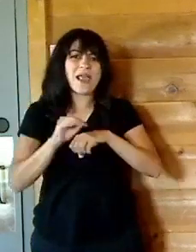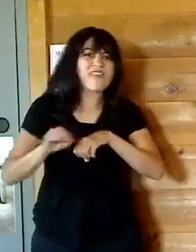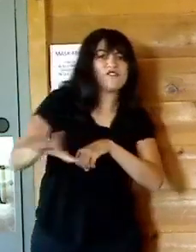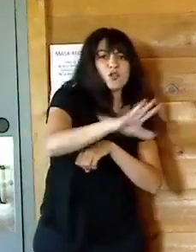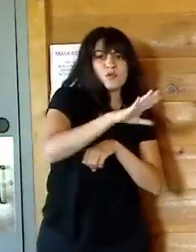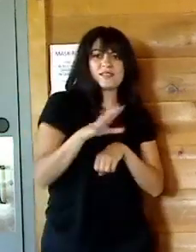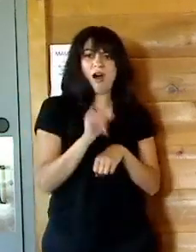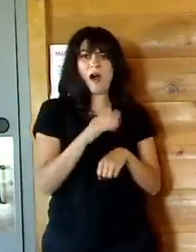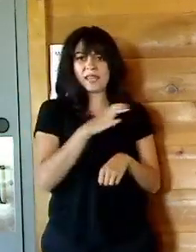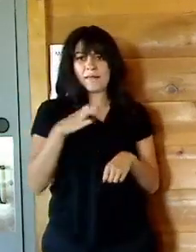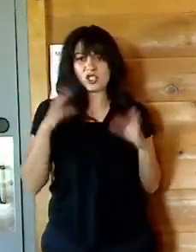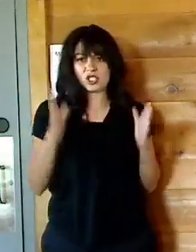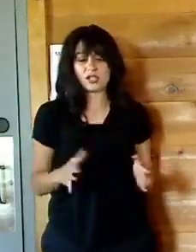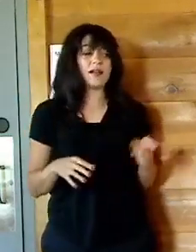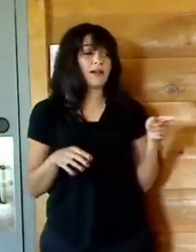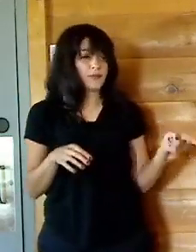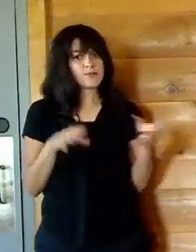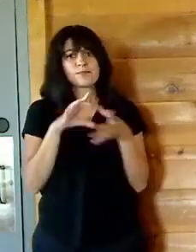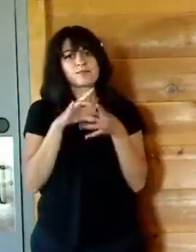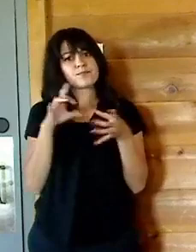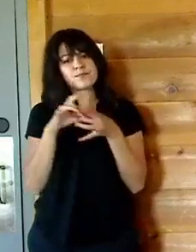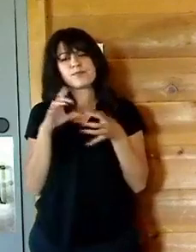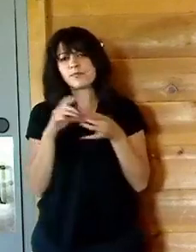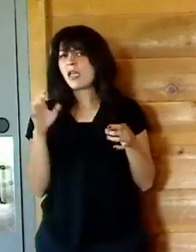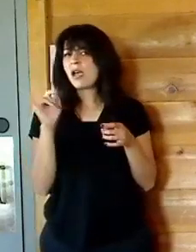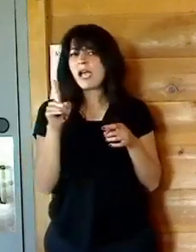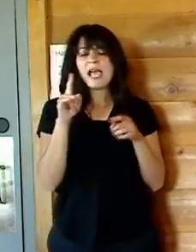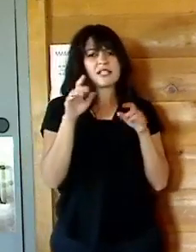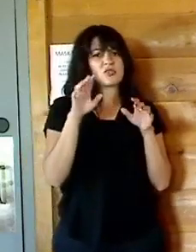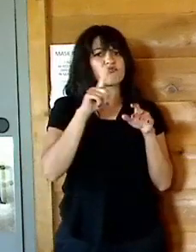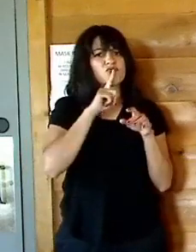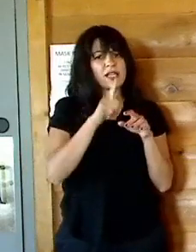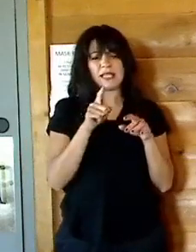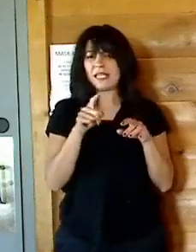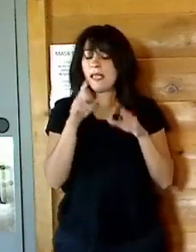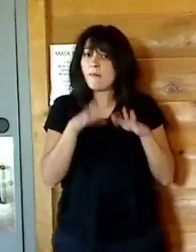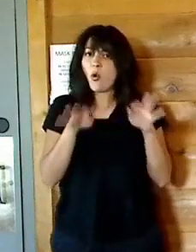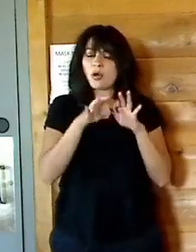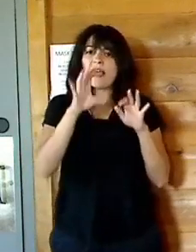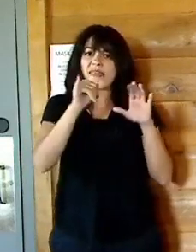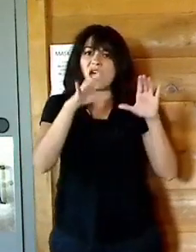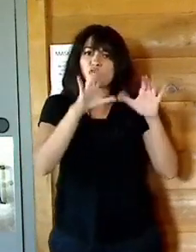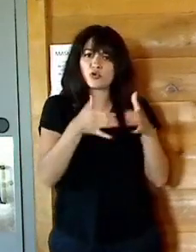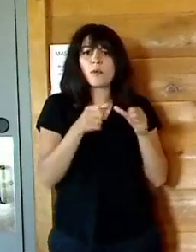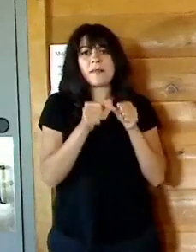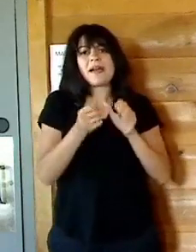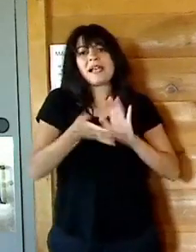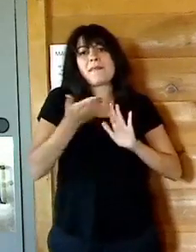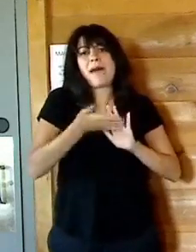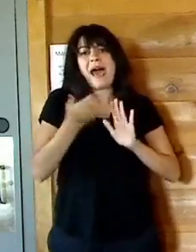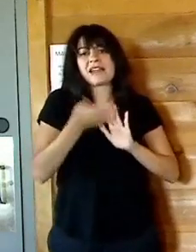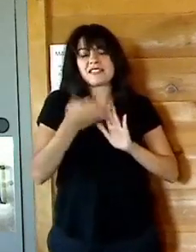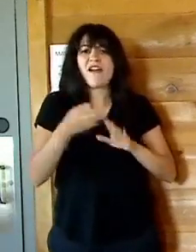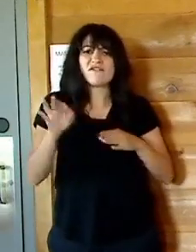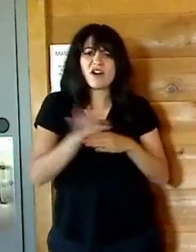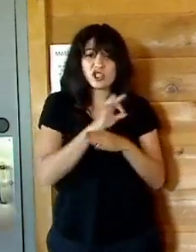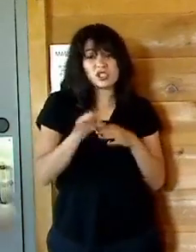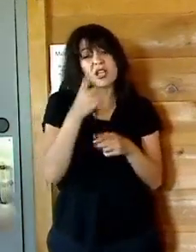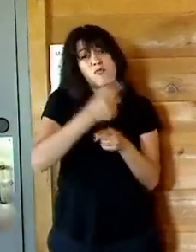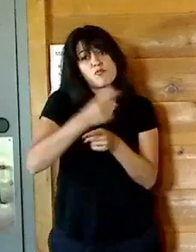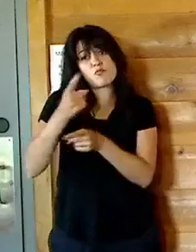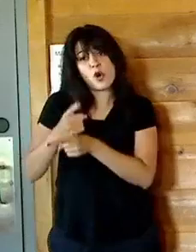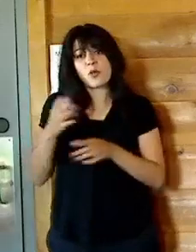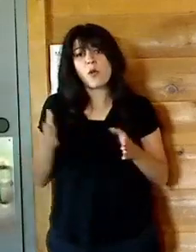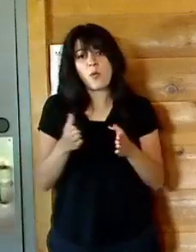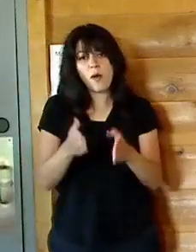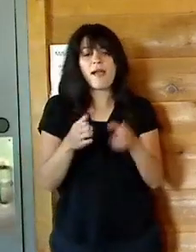right to you? That's perfect. And it's crucial that that commission get back to functioning as soon as possible. Right. The right way. Yeah. And they'll function independently and